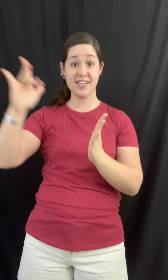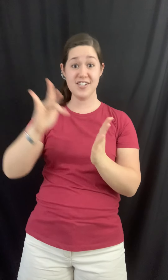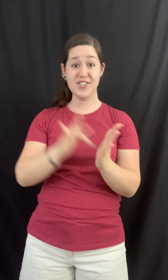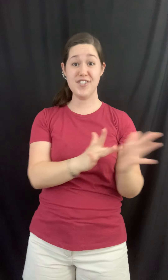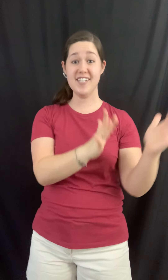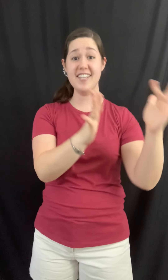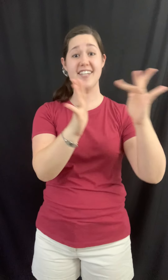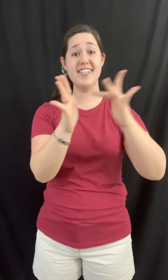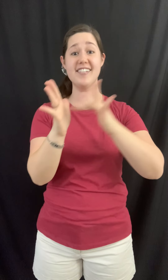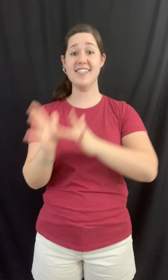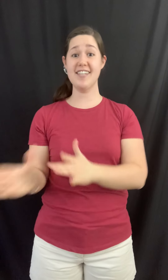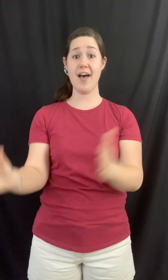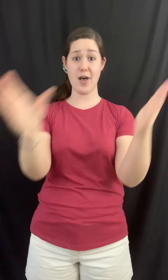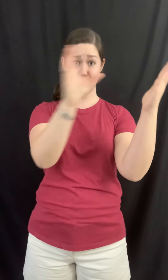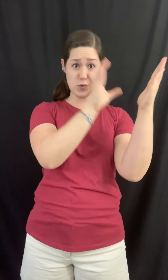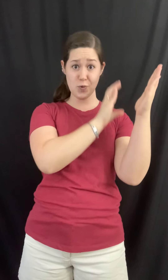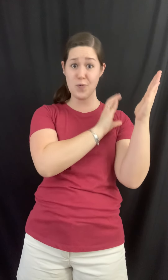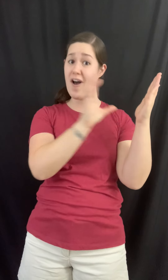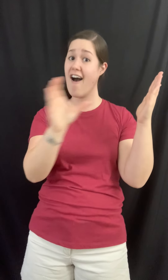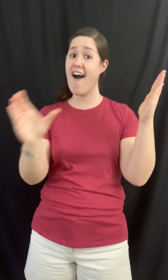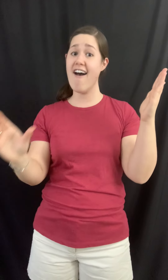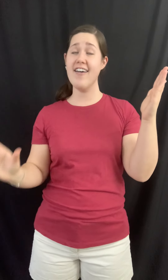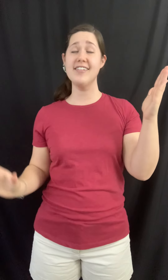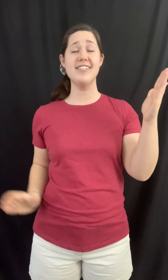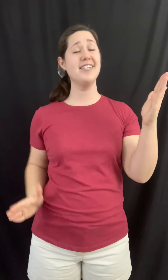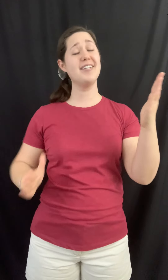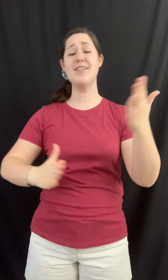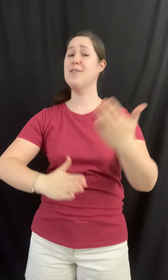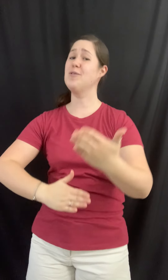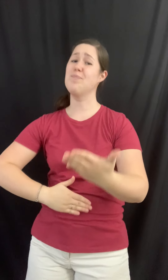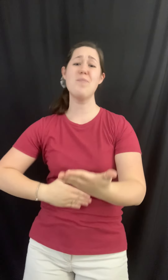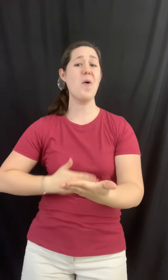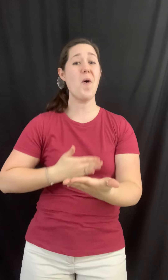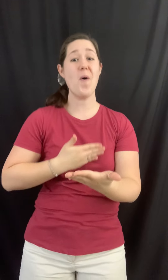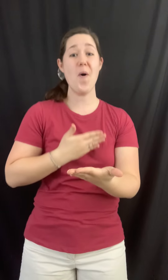Jesus Christ is born.